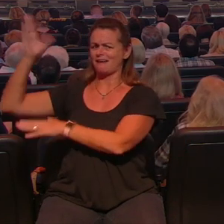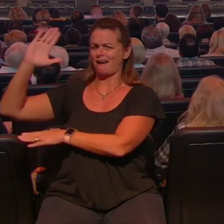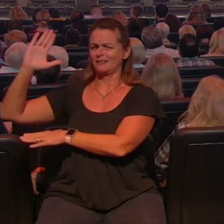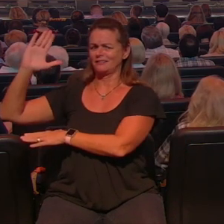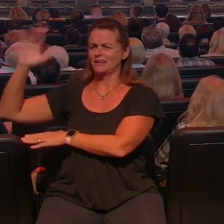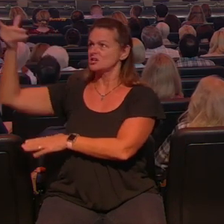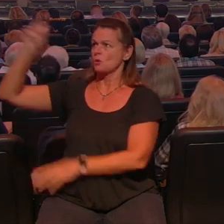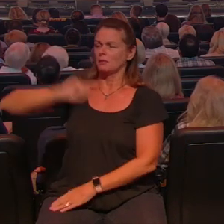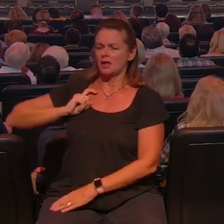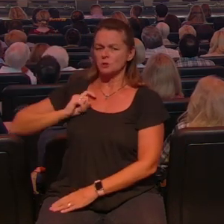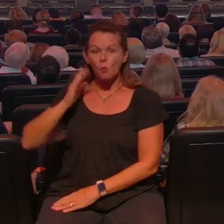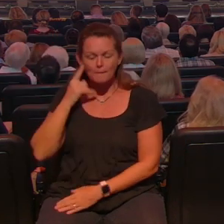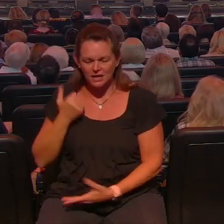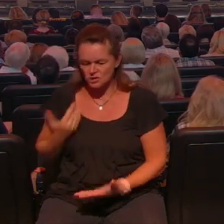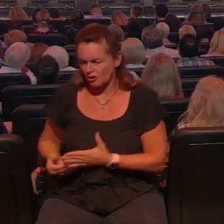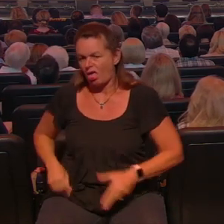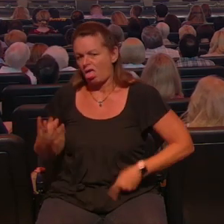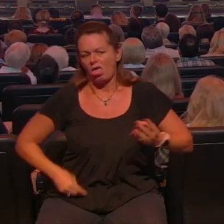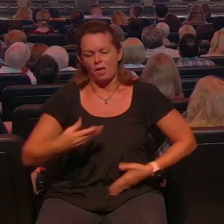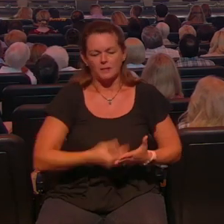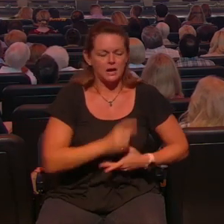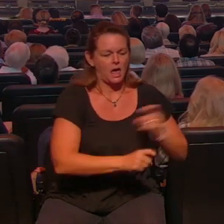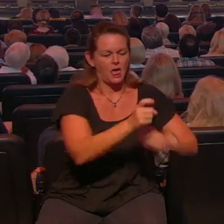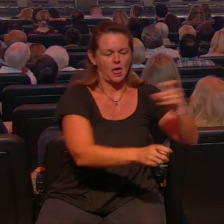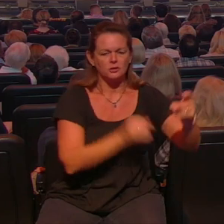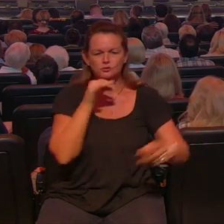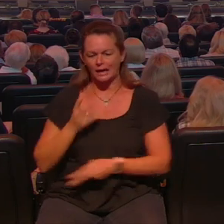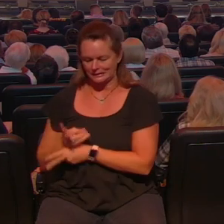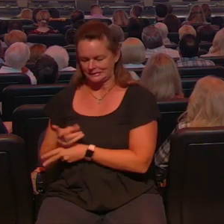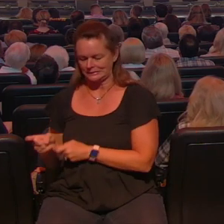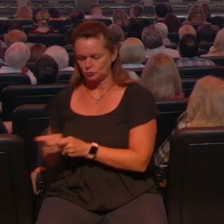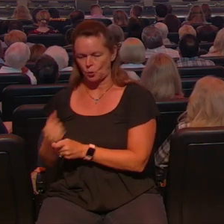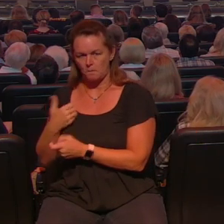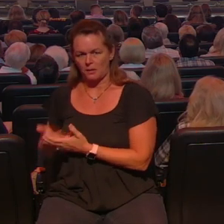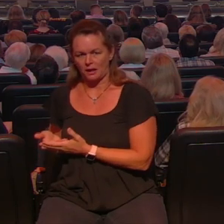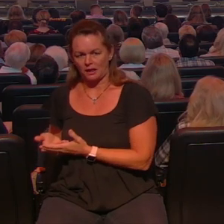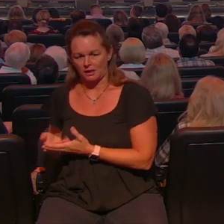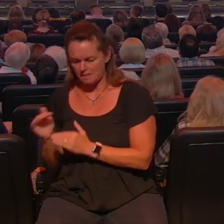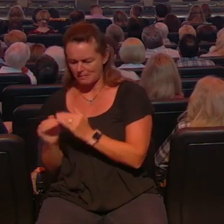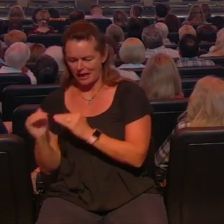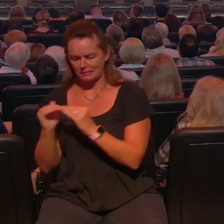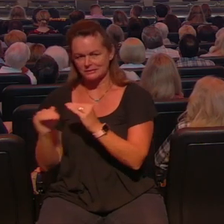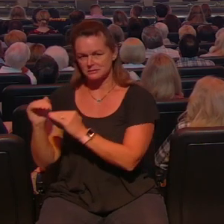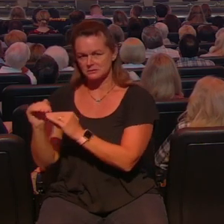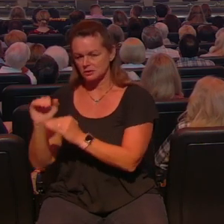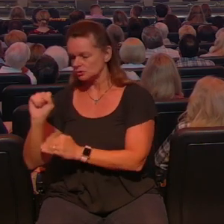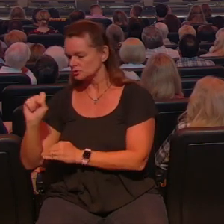because you're not going to steward his resources well in the same way if you're